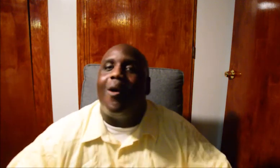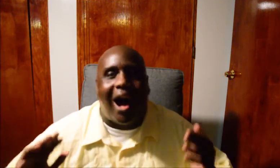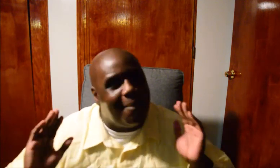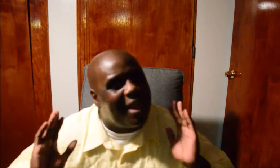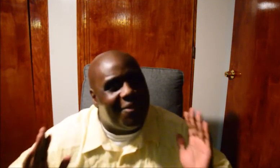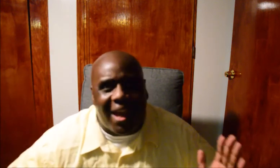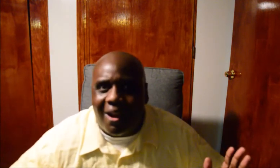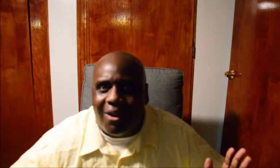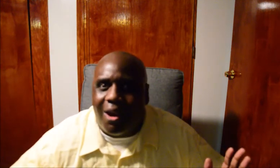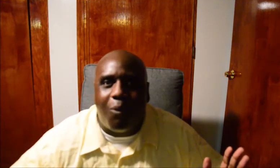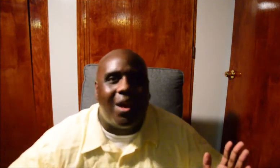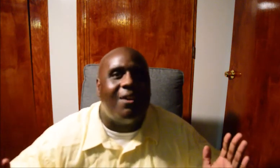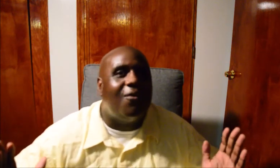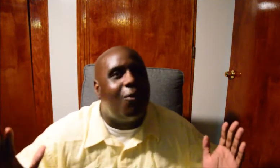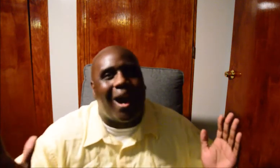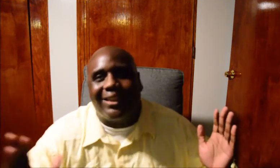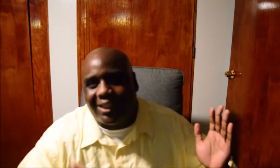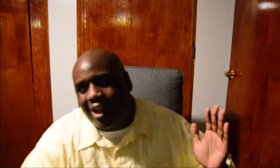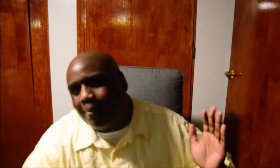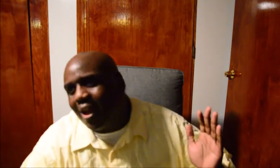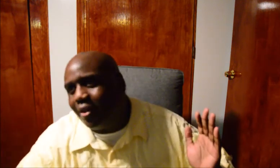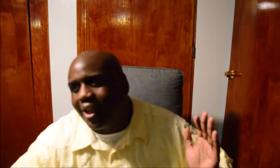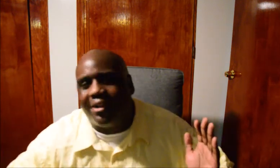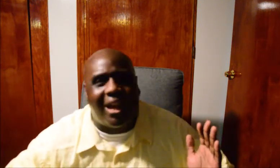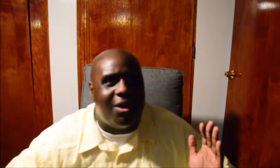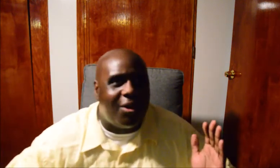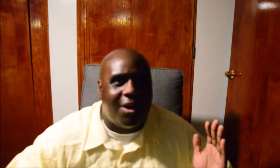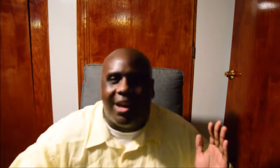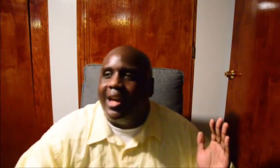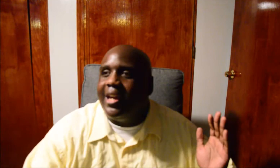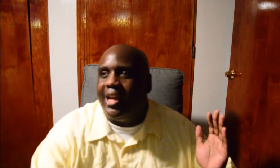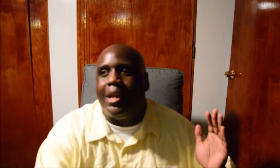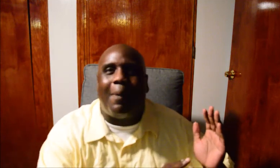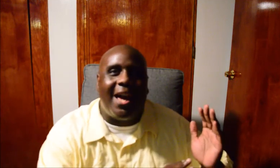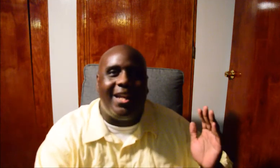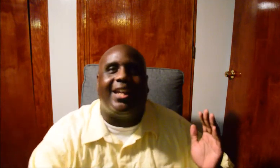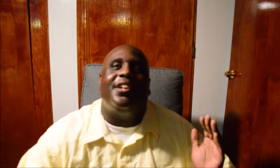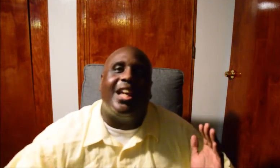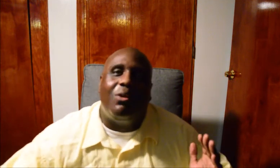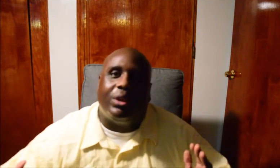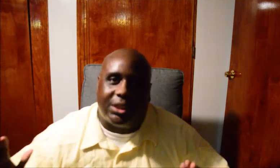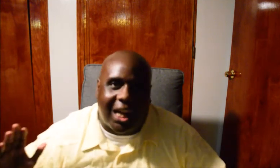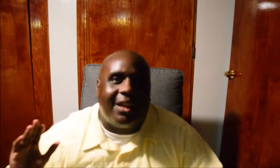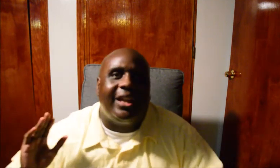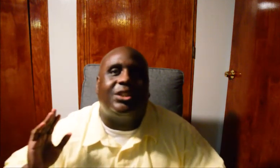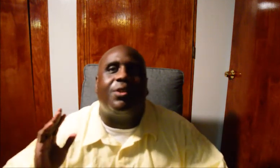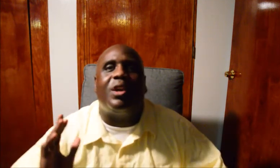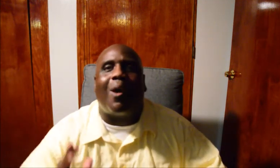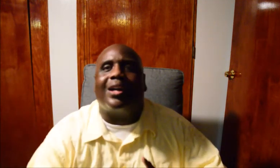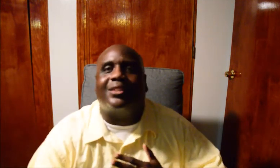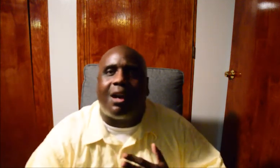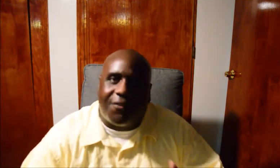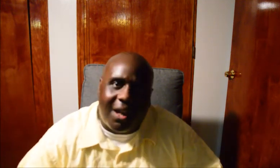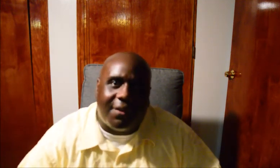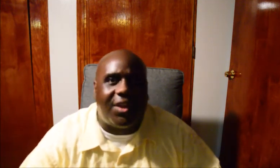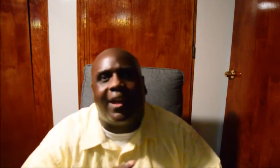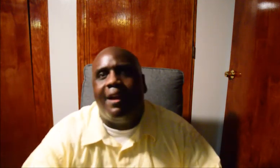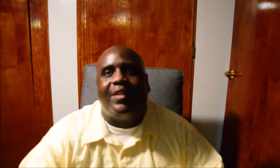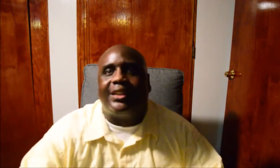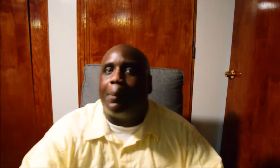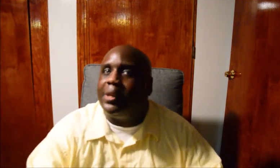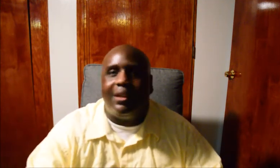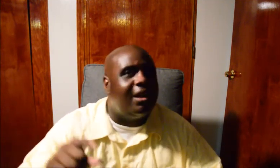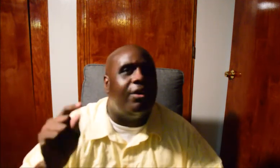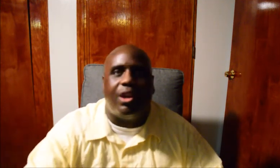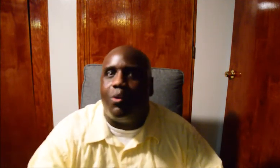you know, I'm not there or whatever, watching. I'm not looking down on anybody getting their jollies or their rocks off and everything.